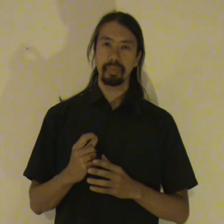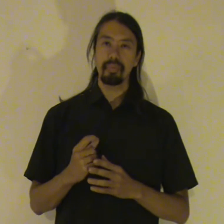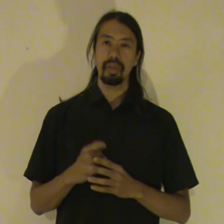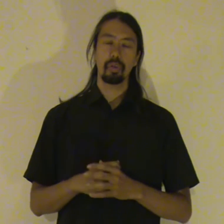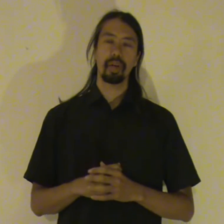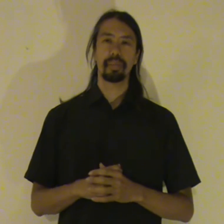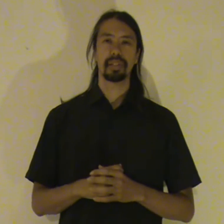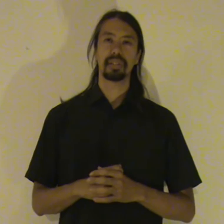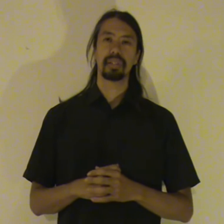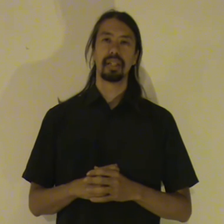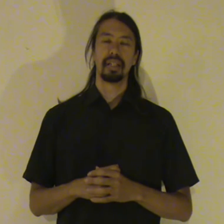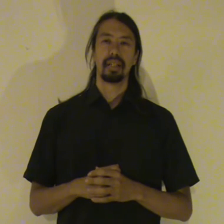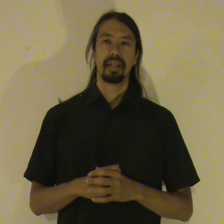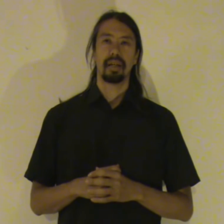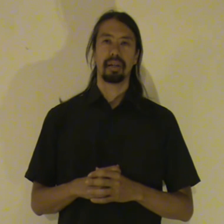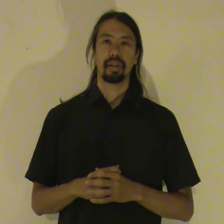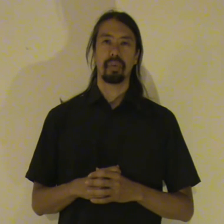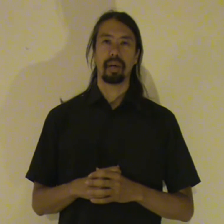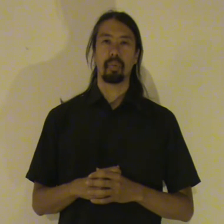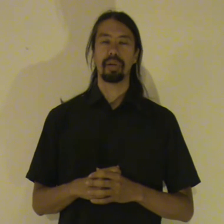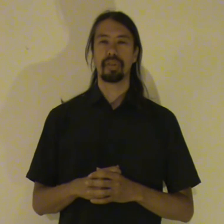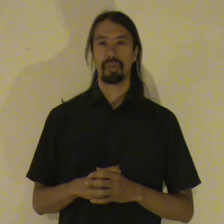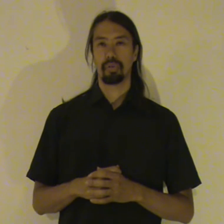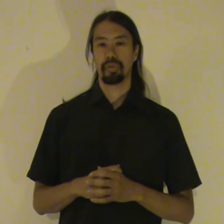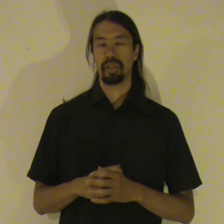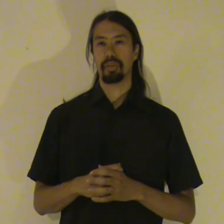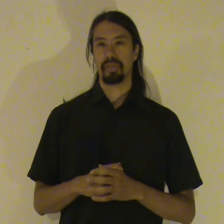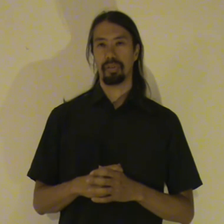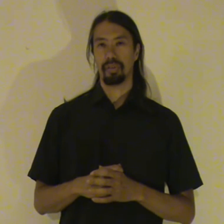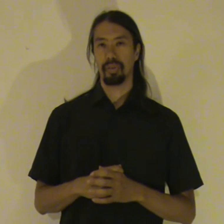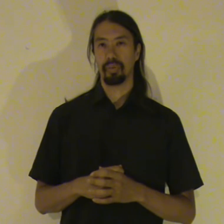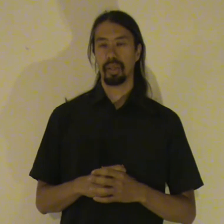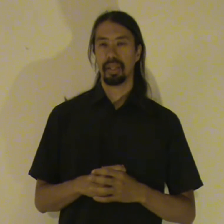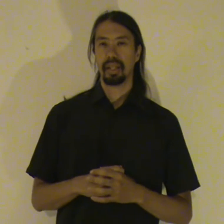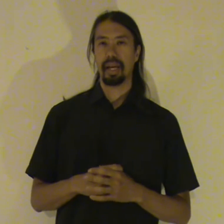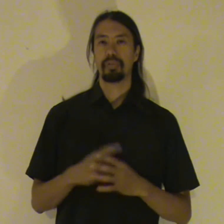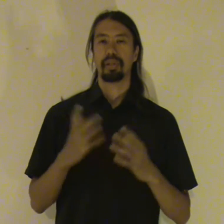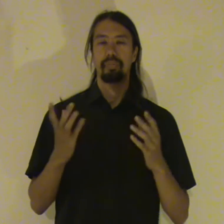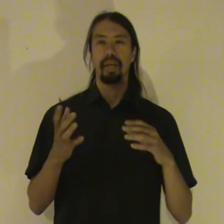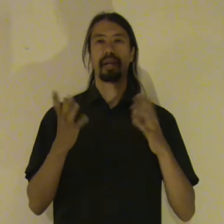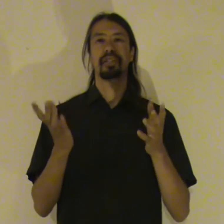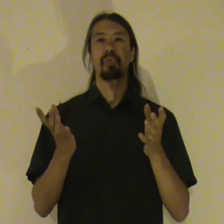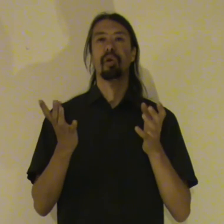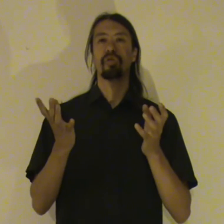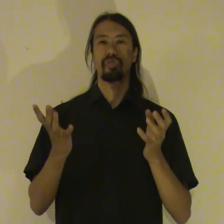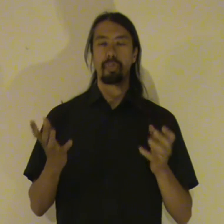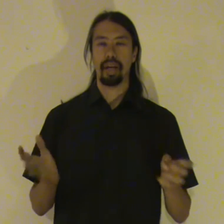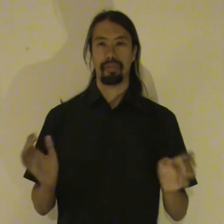Also images are in a way wanting to reveal themselves to you. Every energy wants to manifest